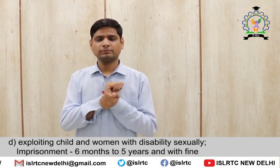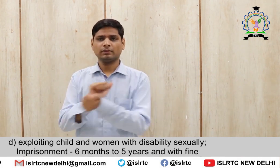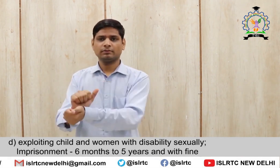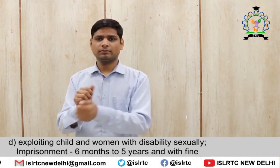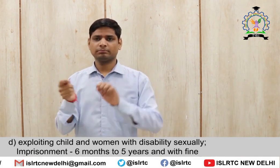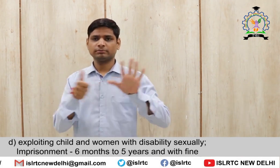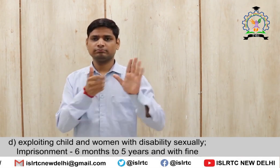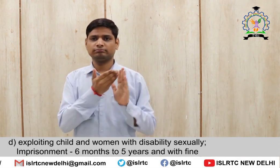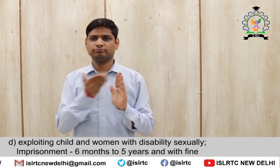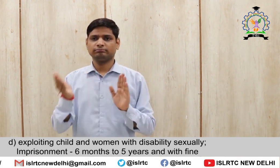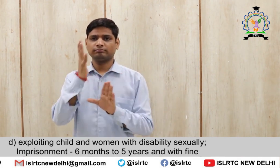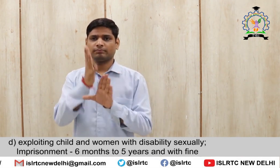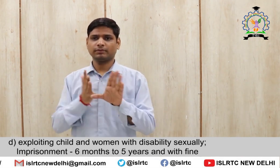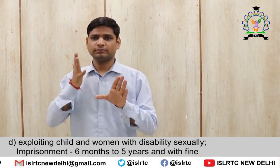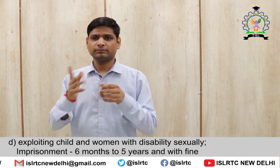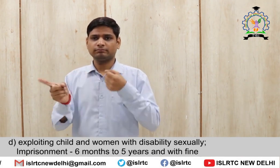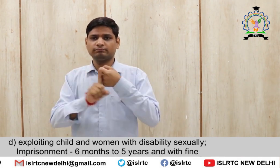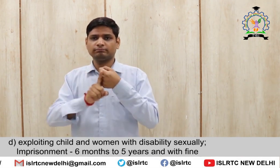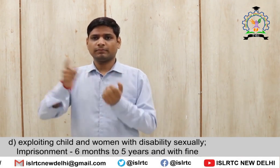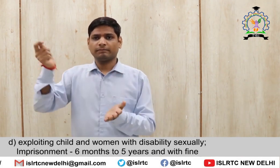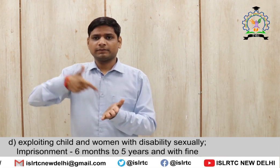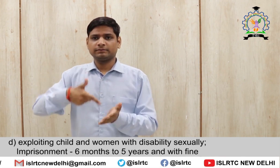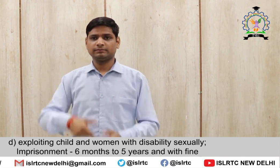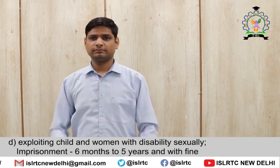Imprisonment, 6 months to 5 years and with fine